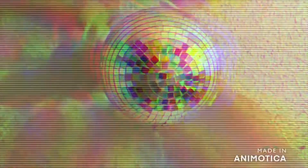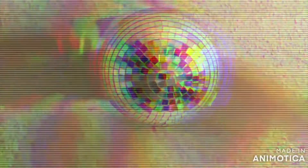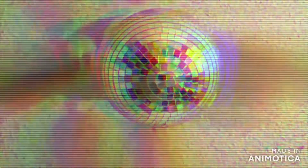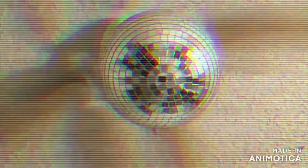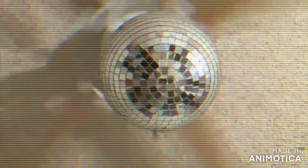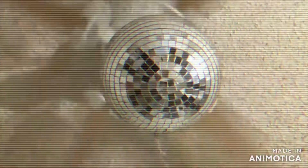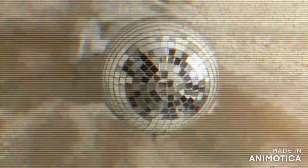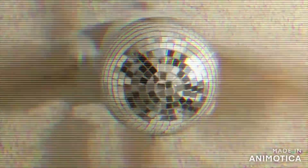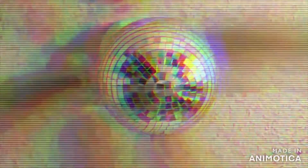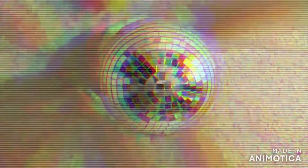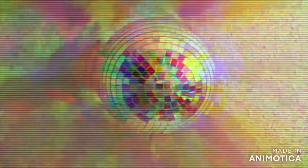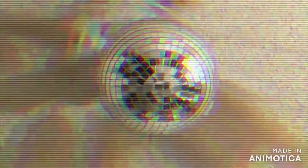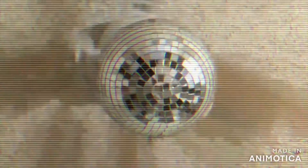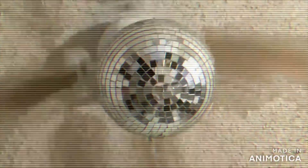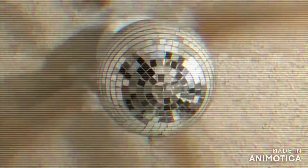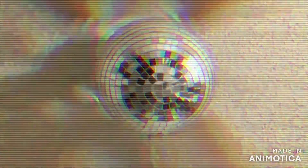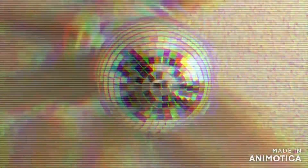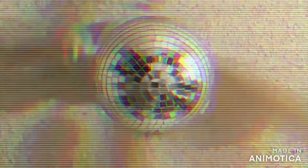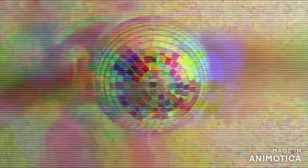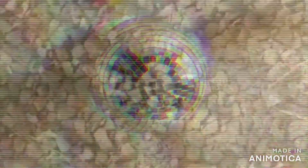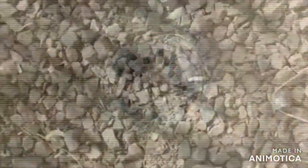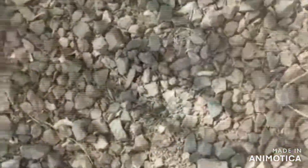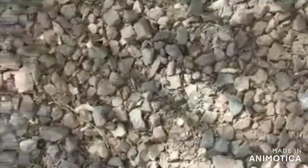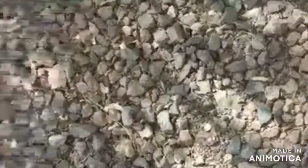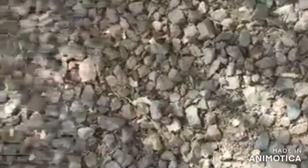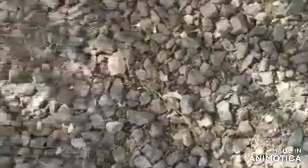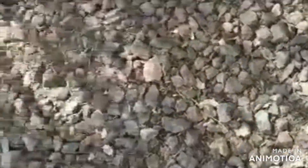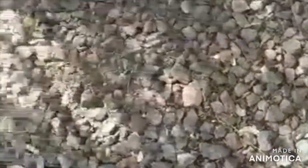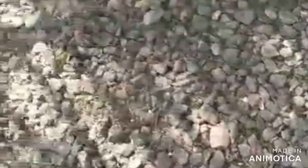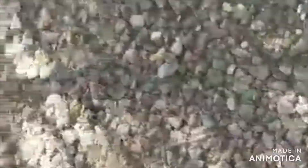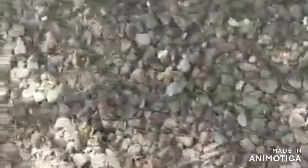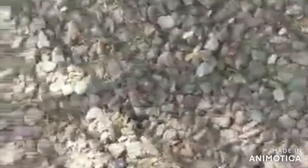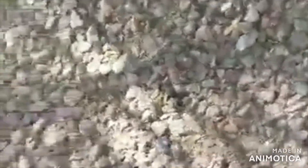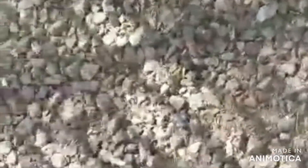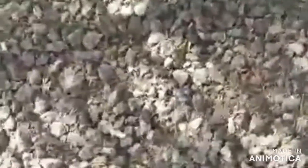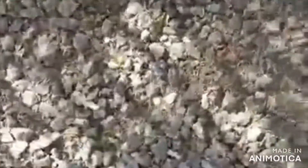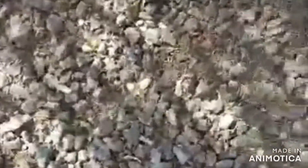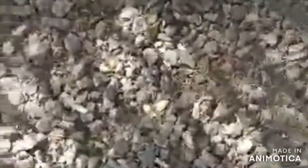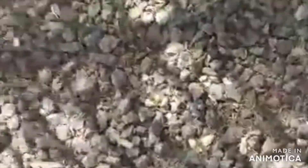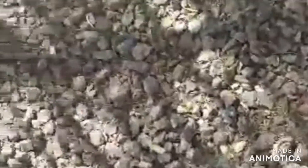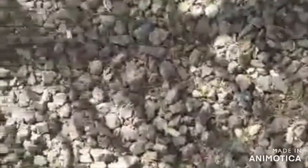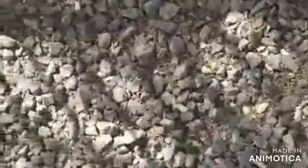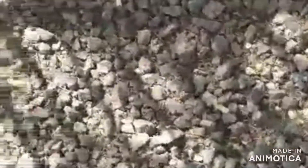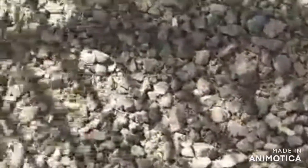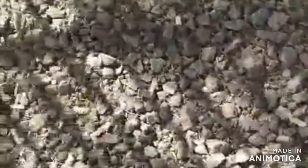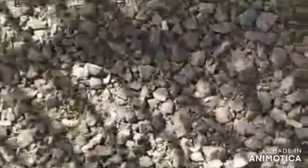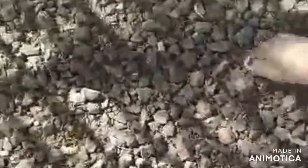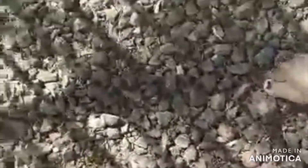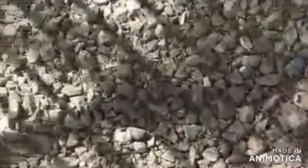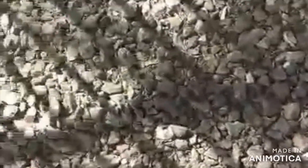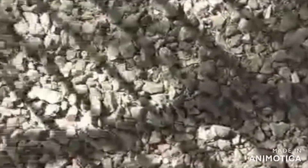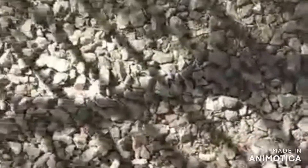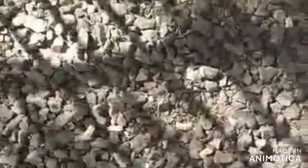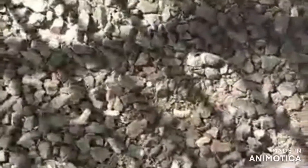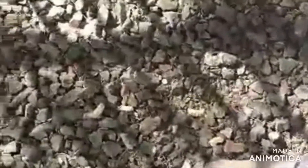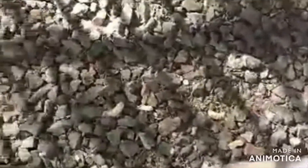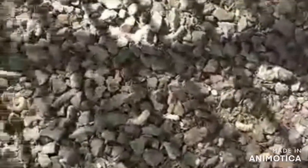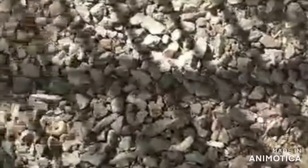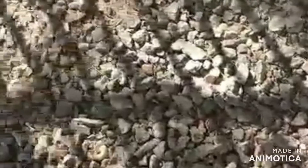move move move move move move keep moving don't stop you need to be ahead of the